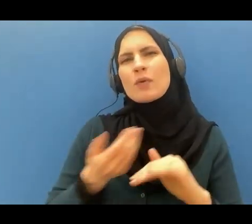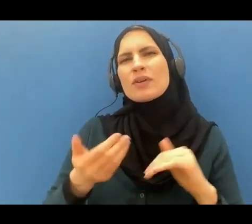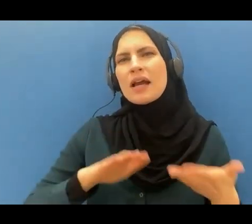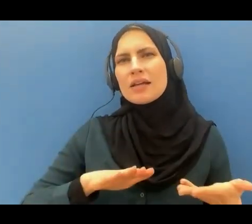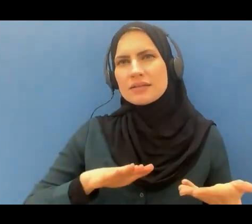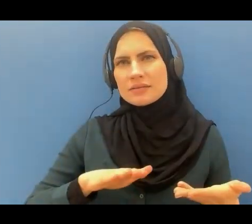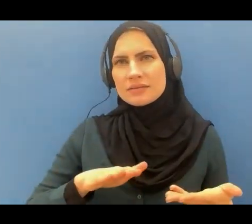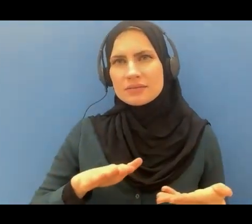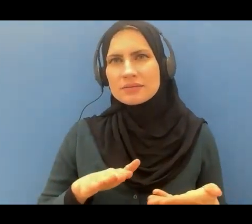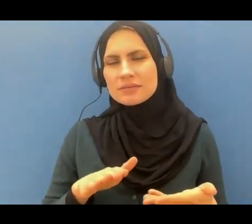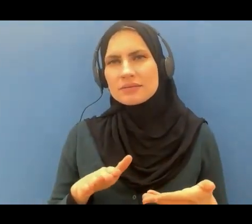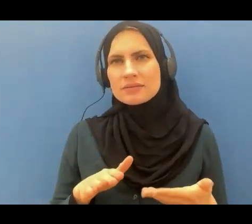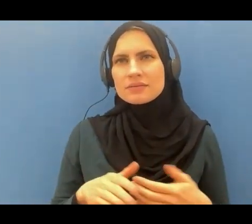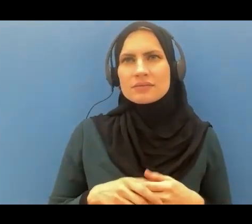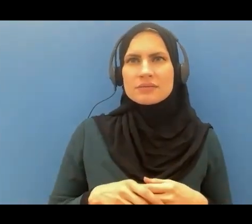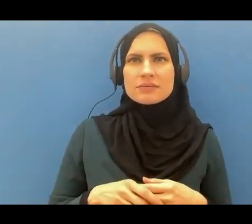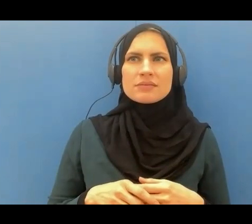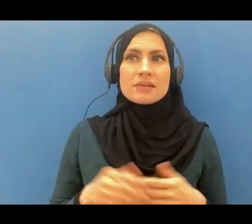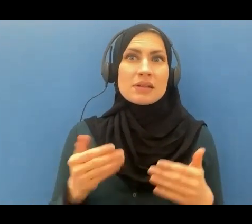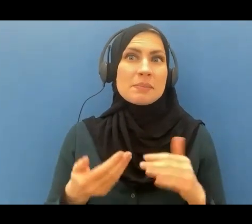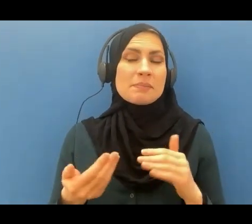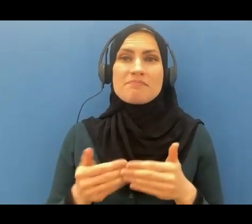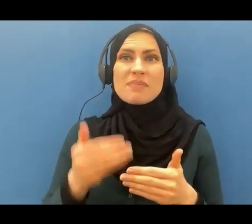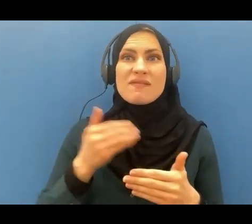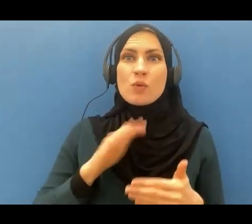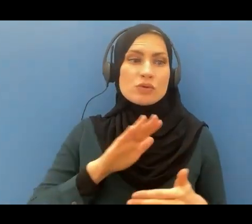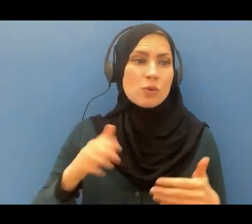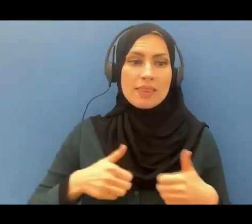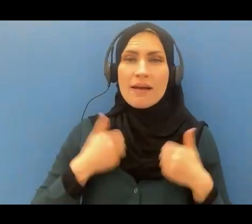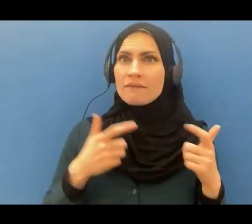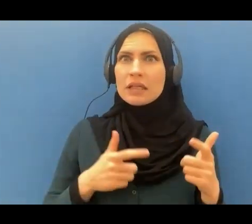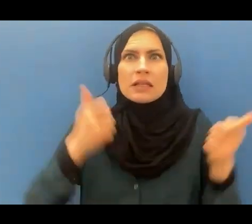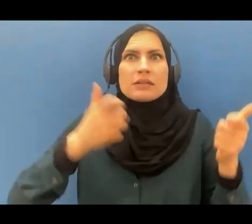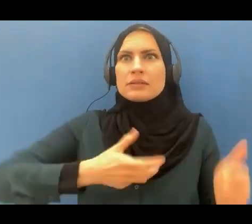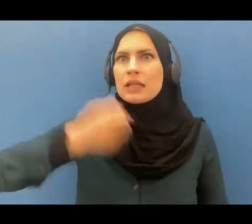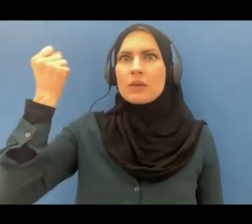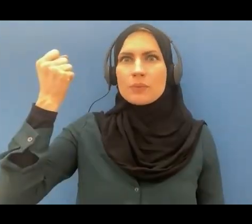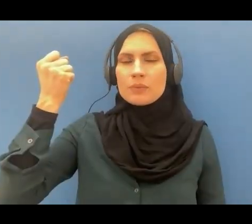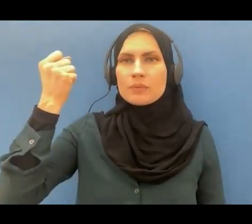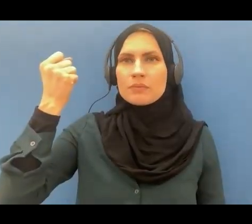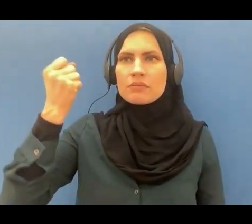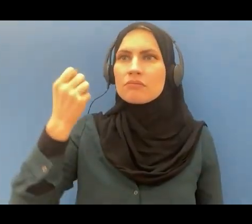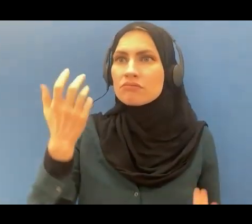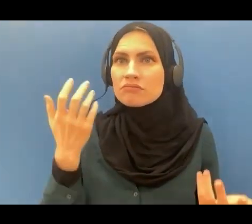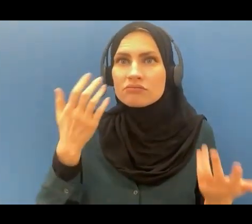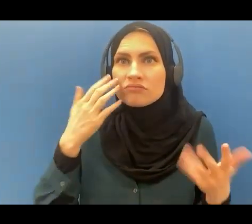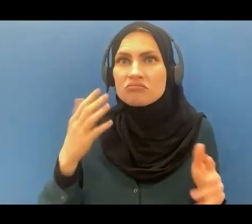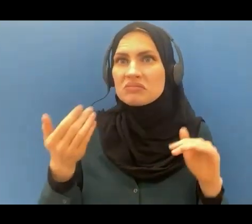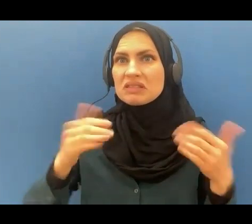before you are taken out of life all of a sudden, because death does not necessarily give warnings.